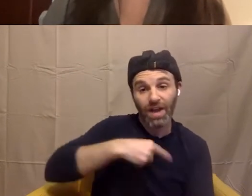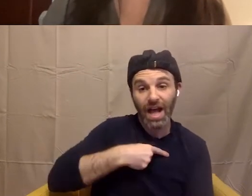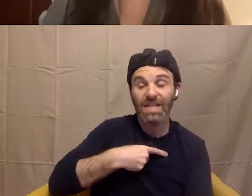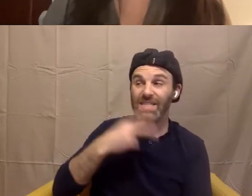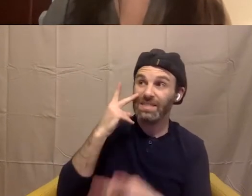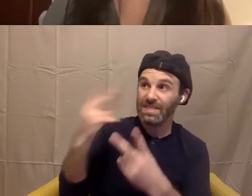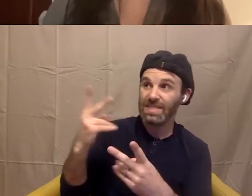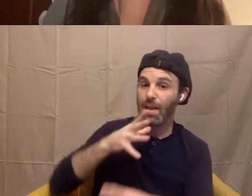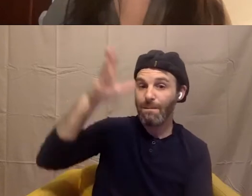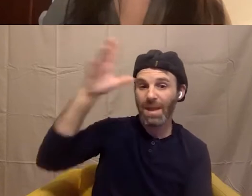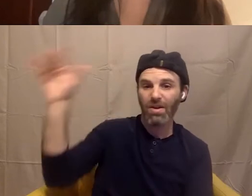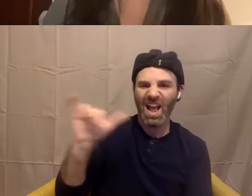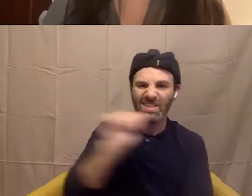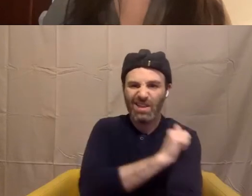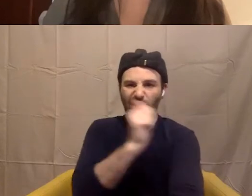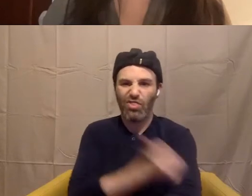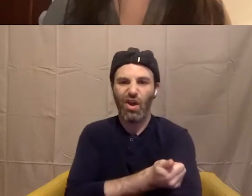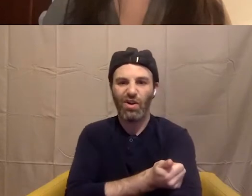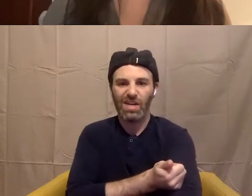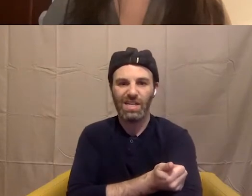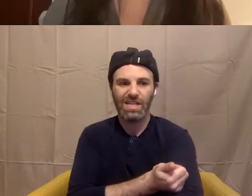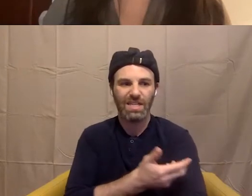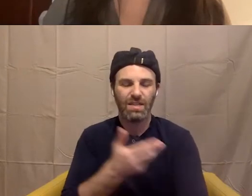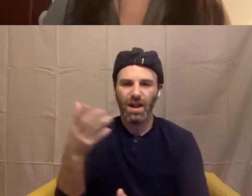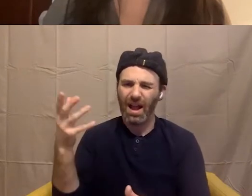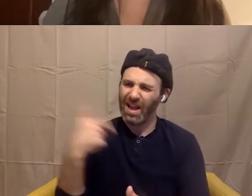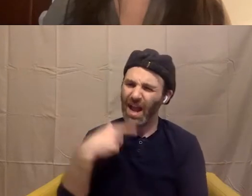authority. And I believe that there's another way. Yeah.